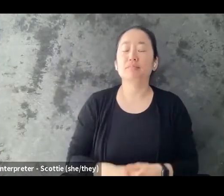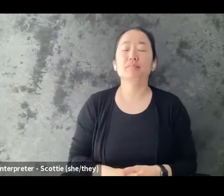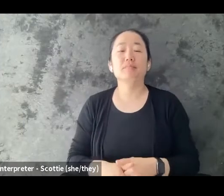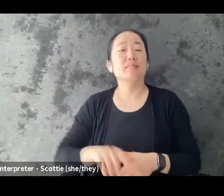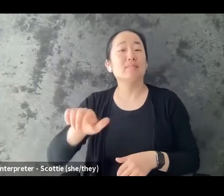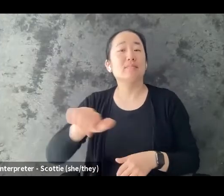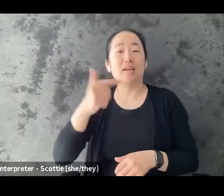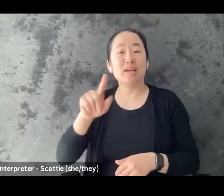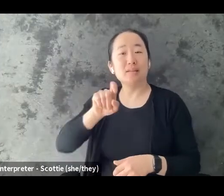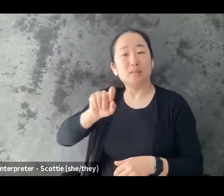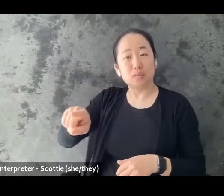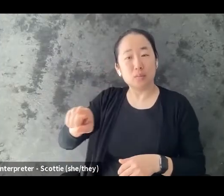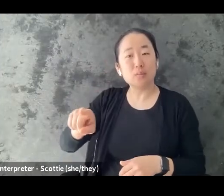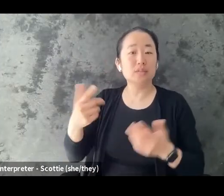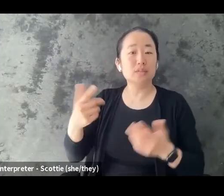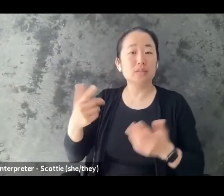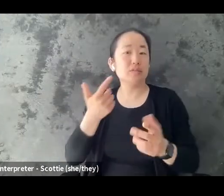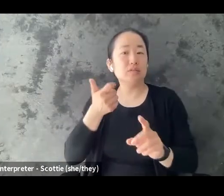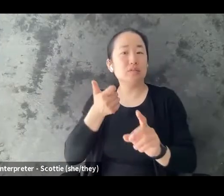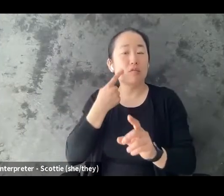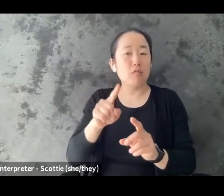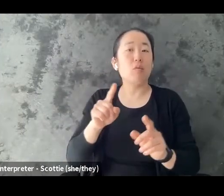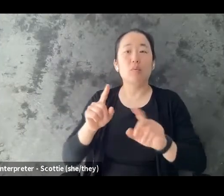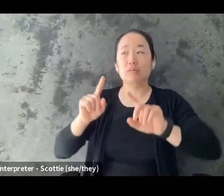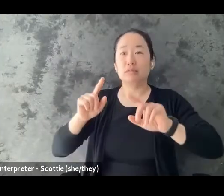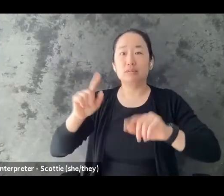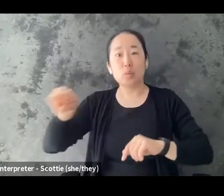attendees to talk about or for me to respond to, you can send those in the Q&A as well.